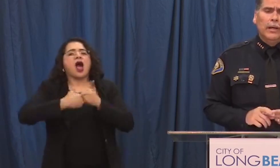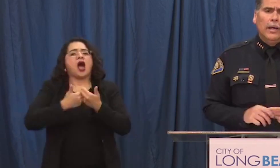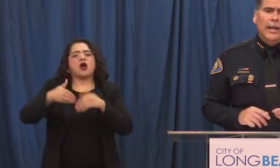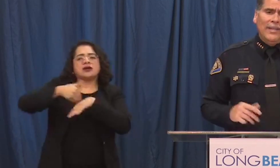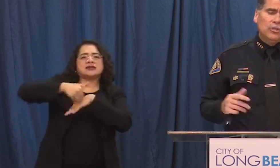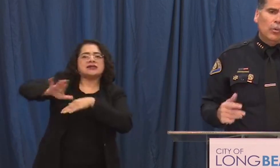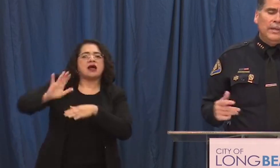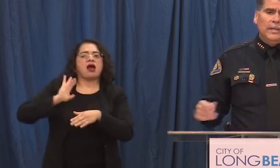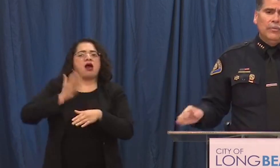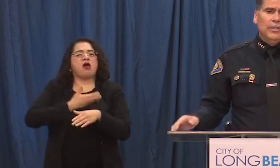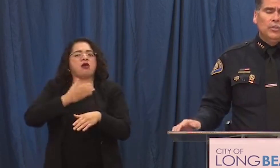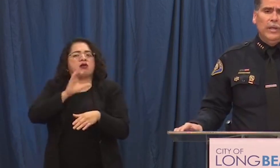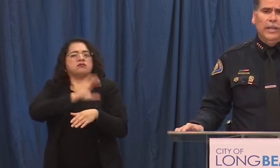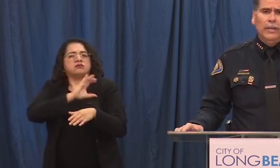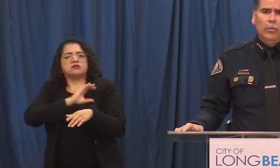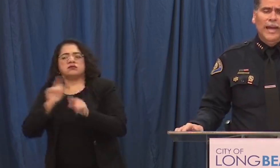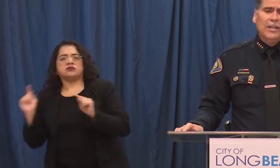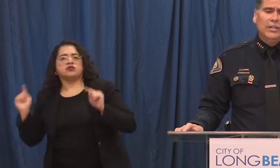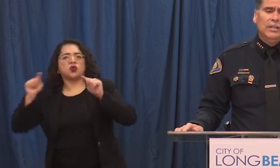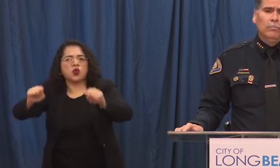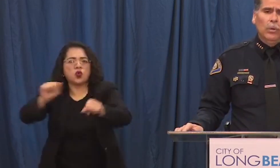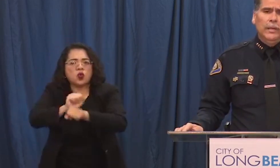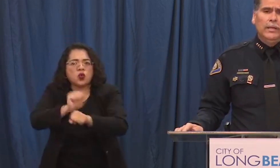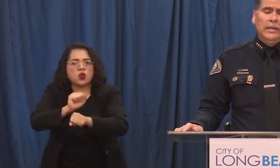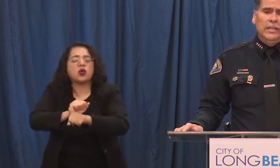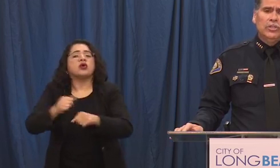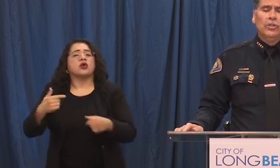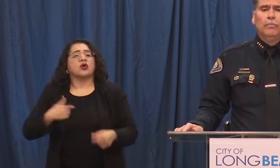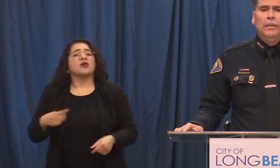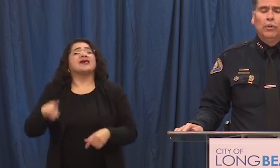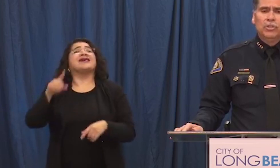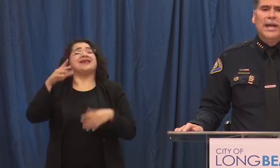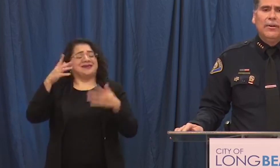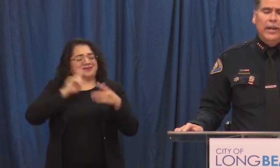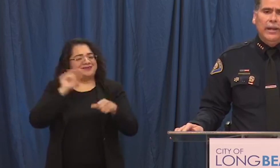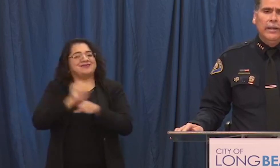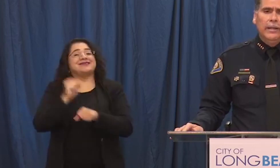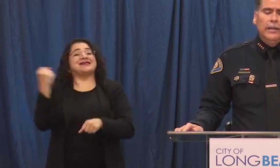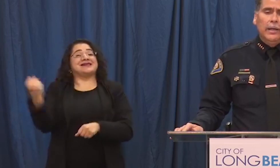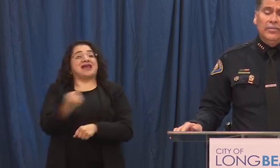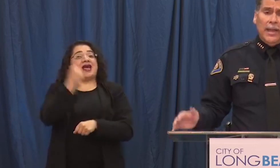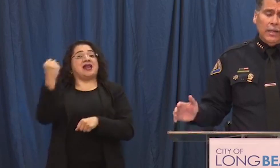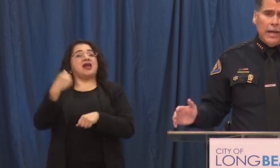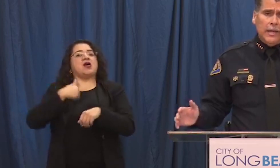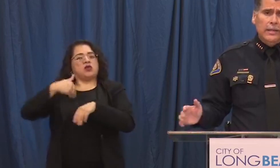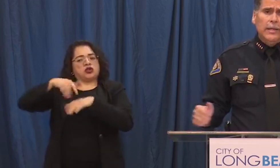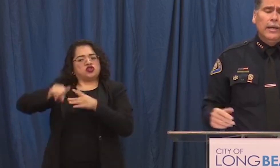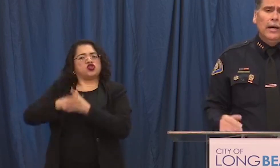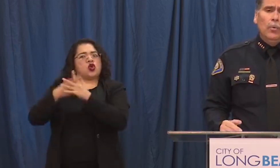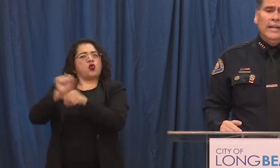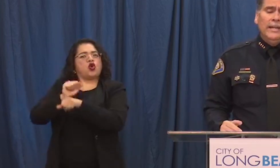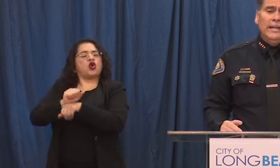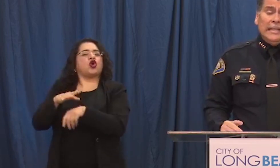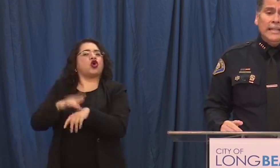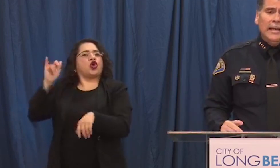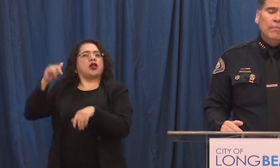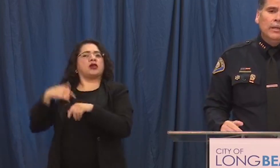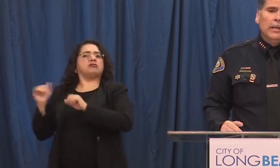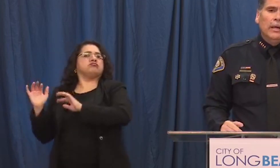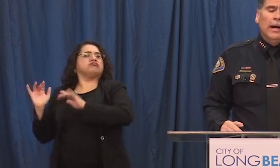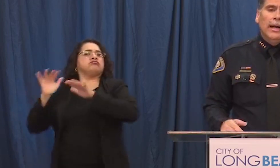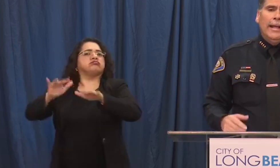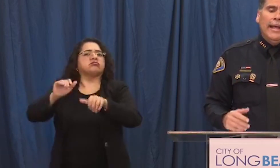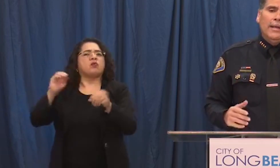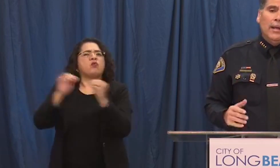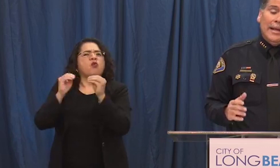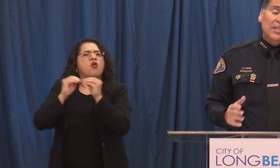and that's what we did for this weekend we actually deployed additional people Saturday uh thank god we didn't need them